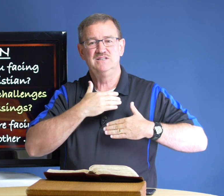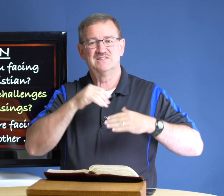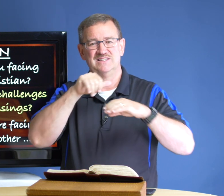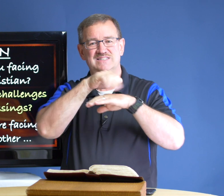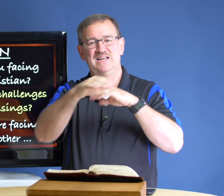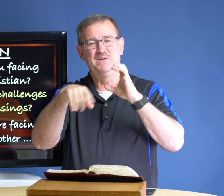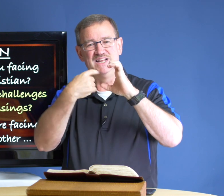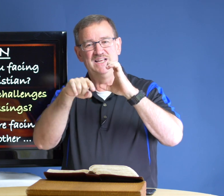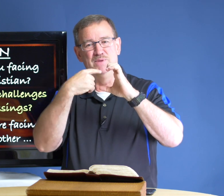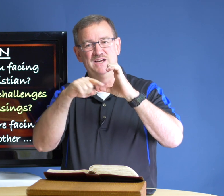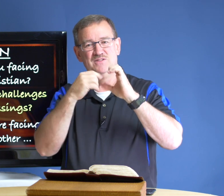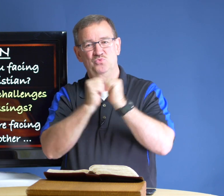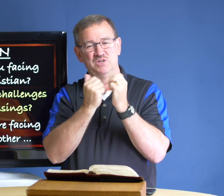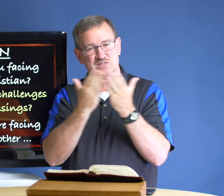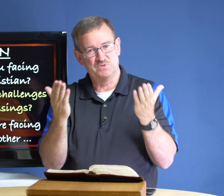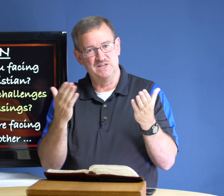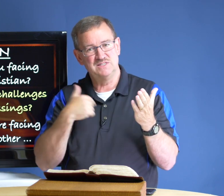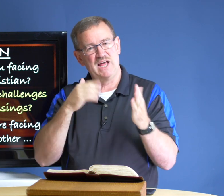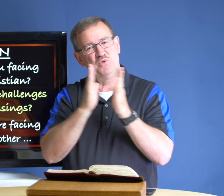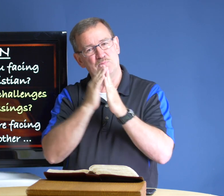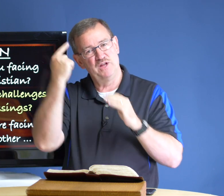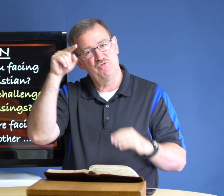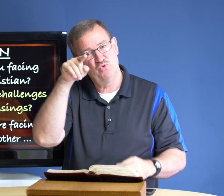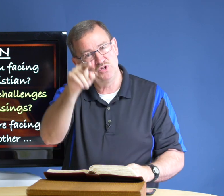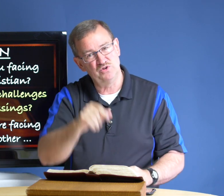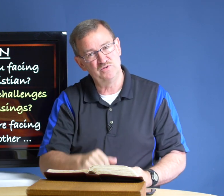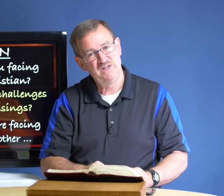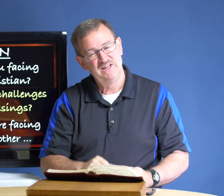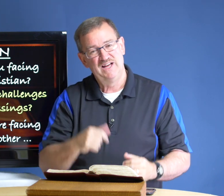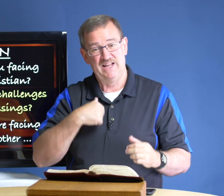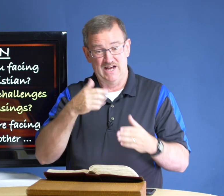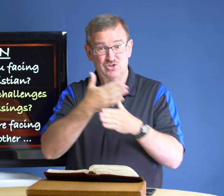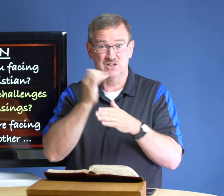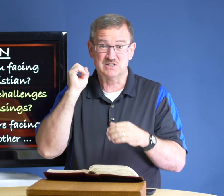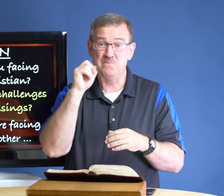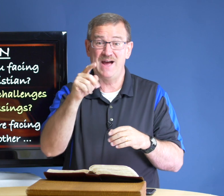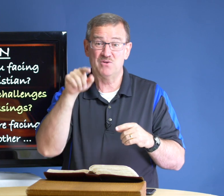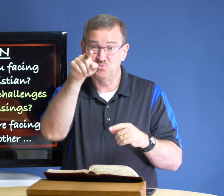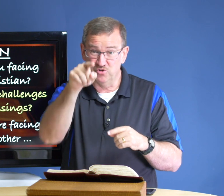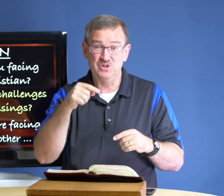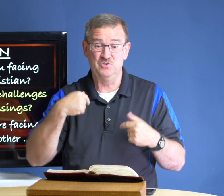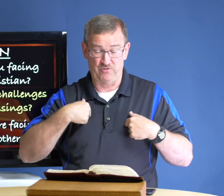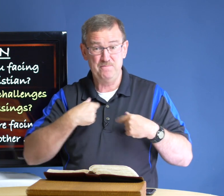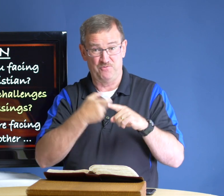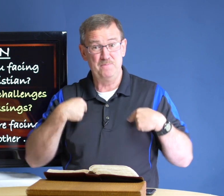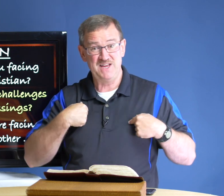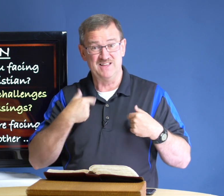send me an email with some things and i want to pray for you and i'll share some back for you from from me that